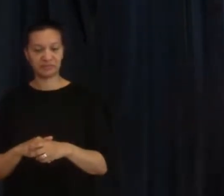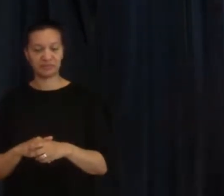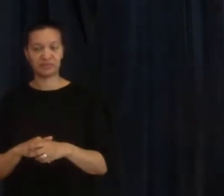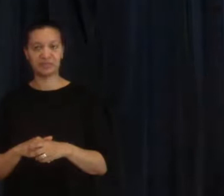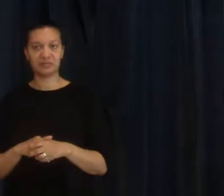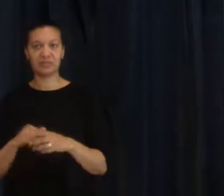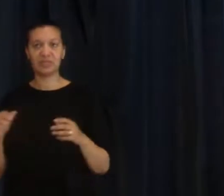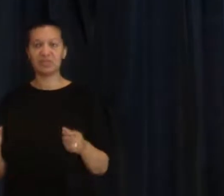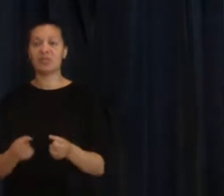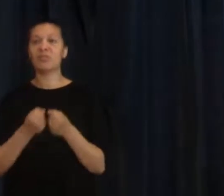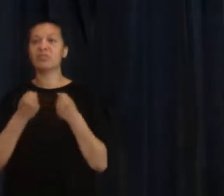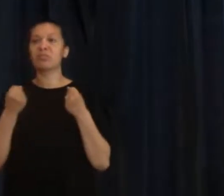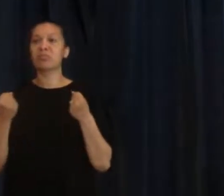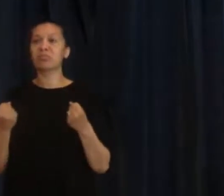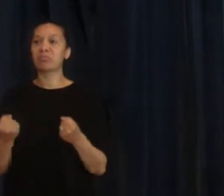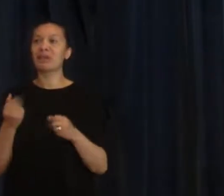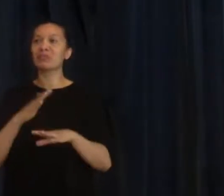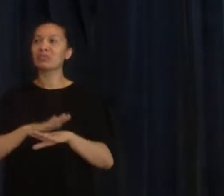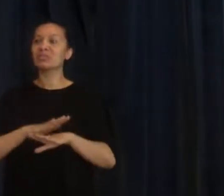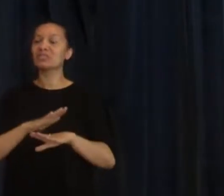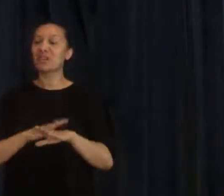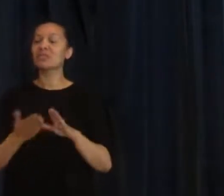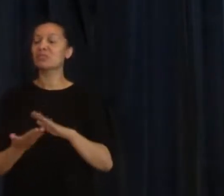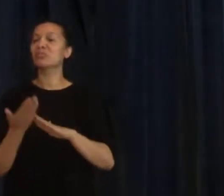It was a powerful time.